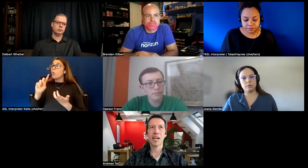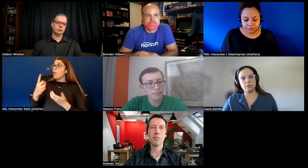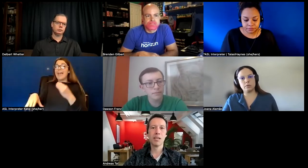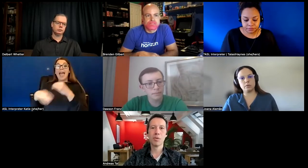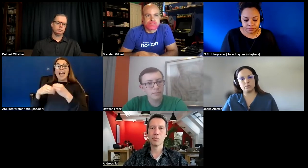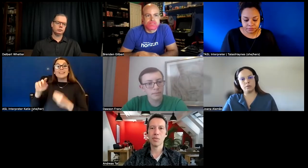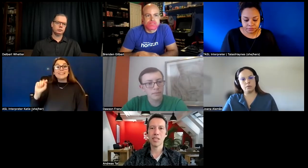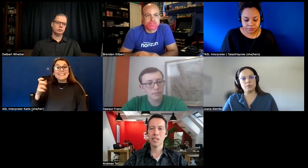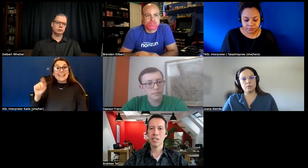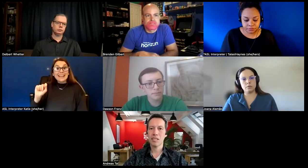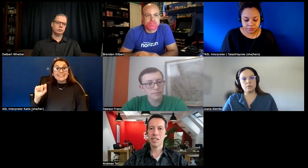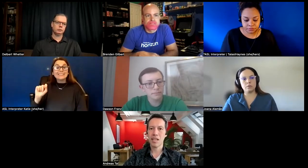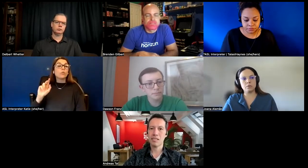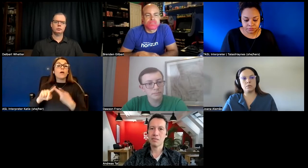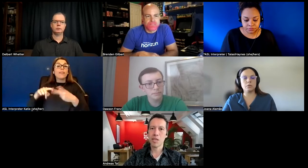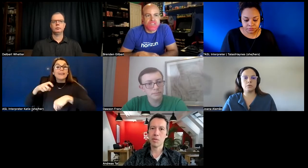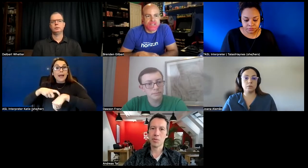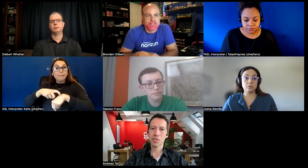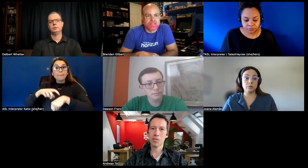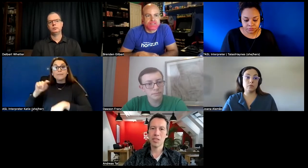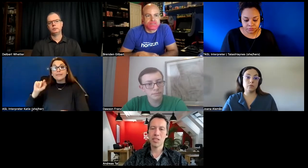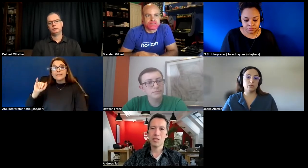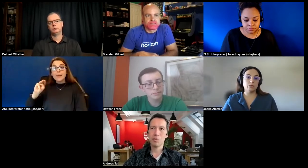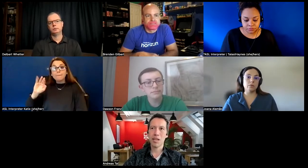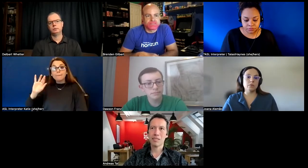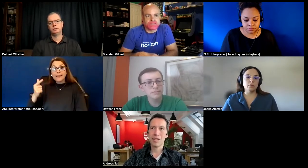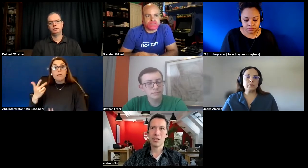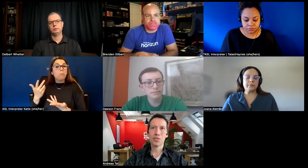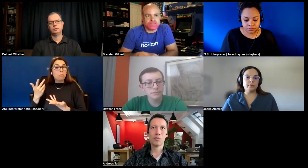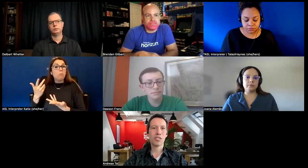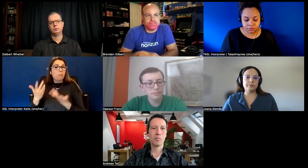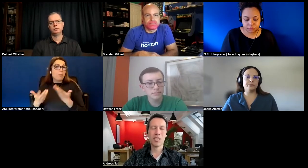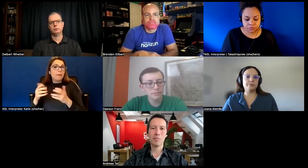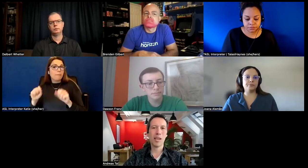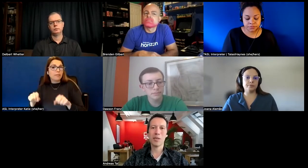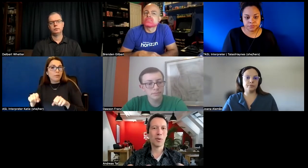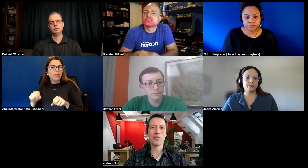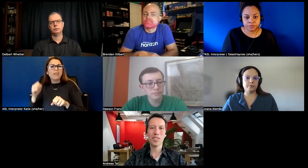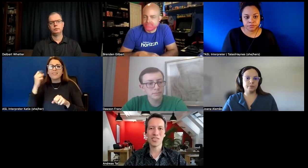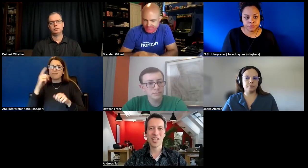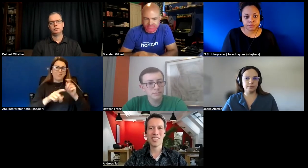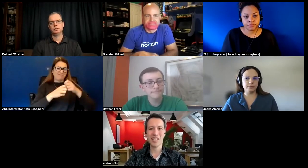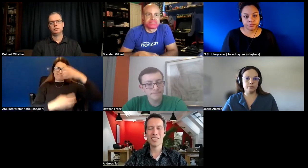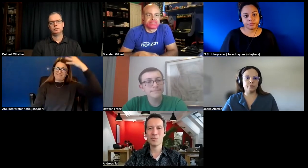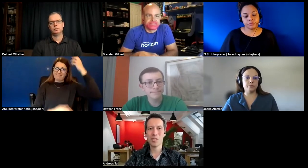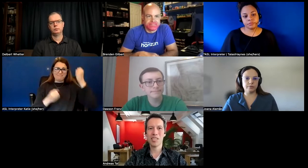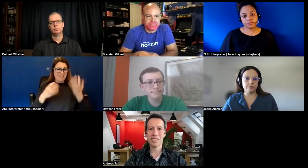timing possibly then this may be possible but there are so much many many more features that are needed to be uh